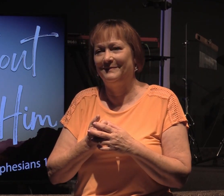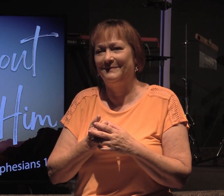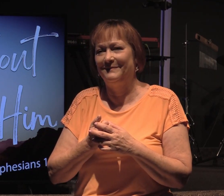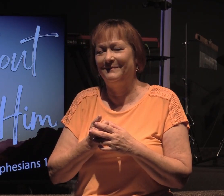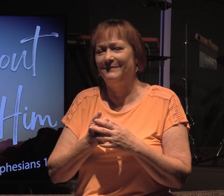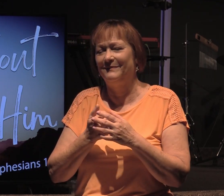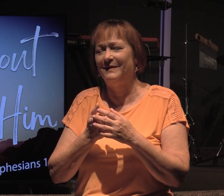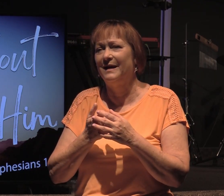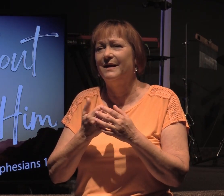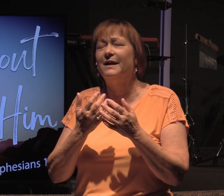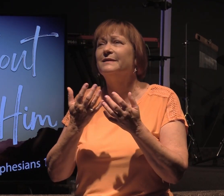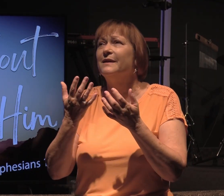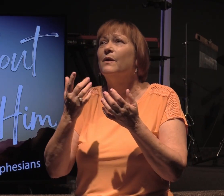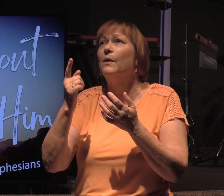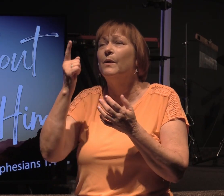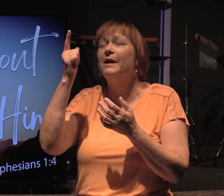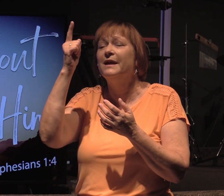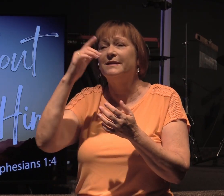That's what I want to do.